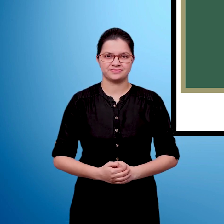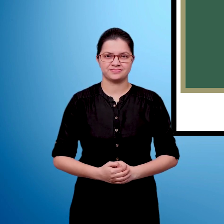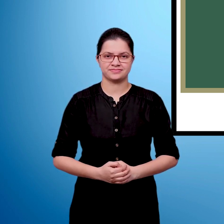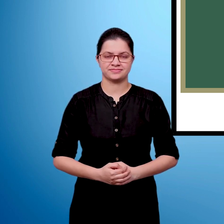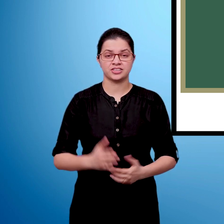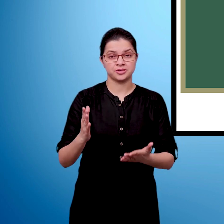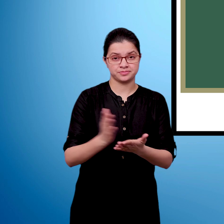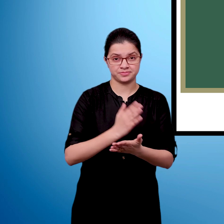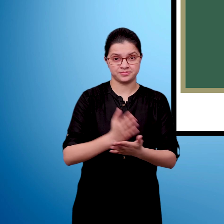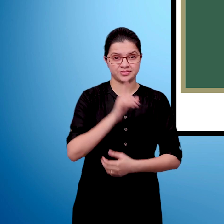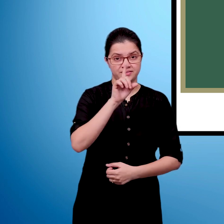Page number 15.